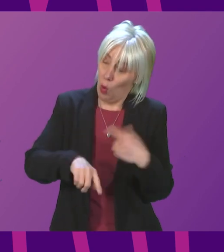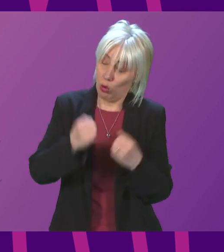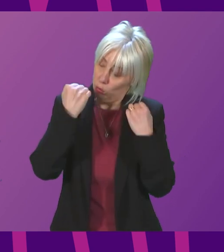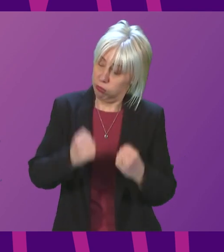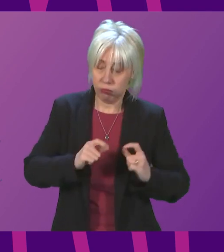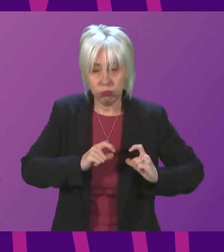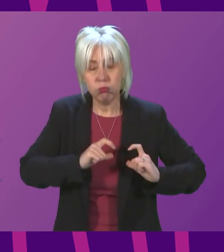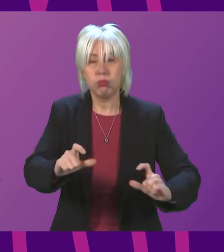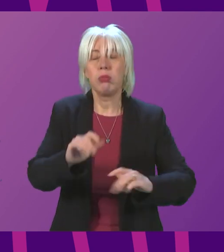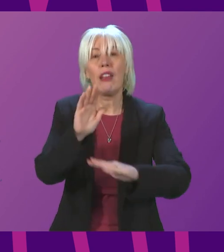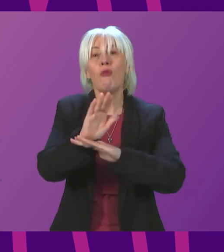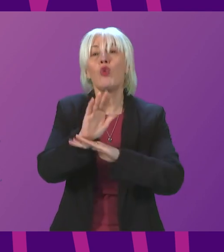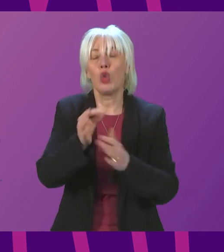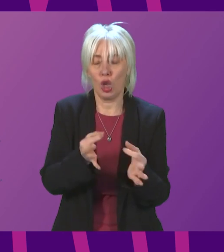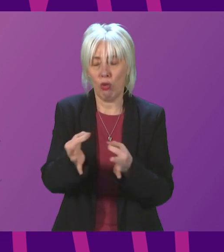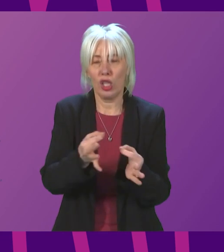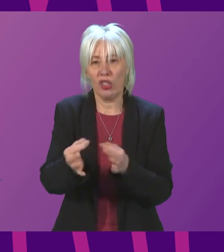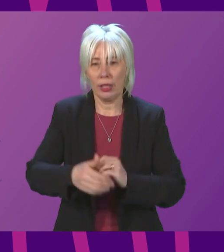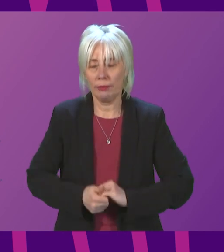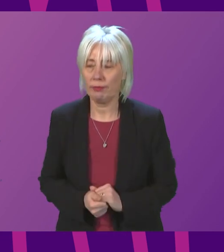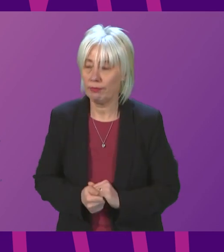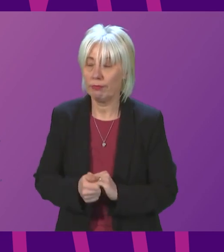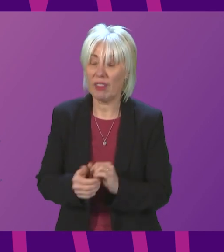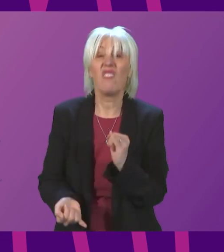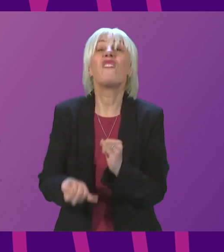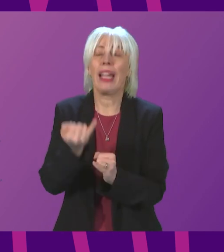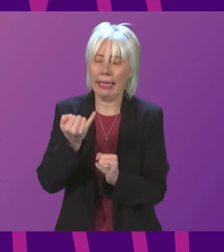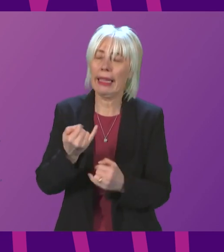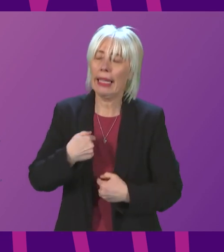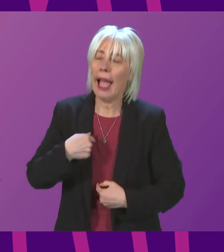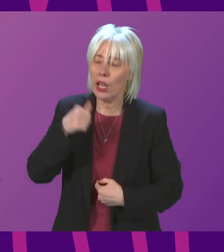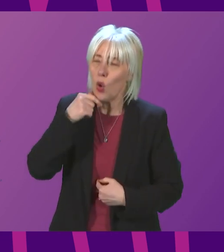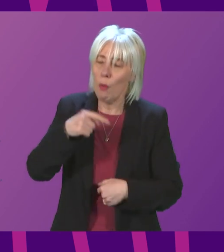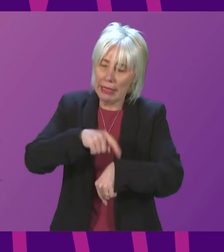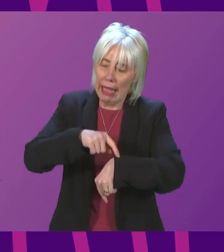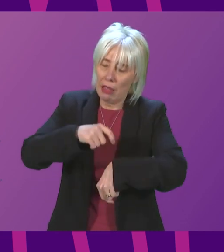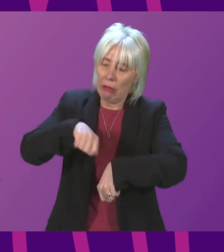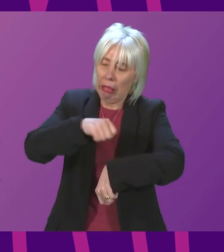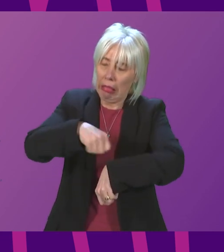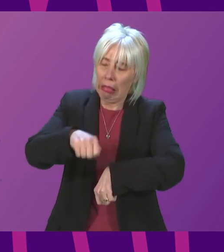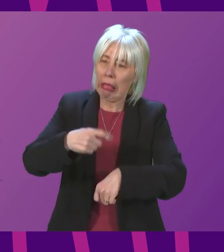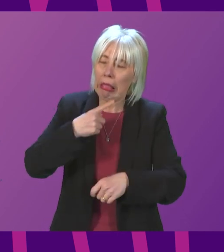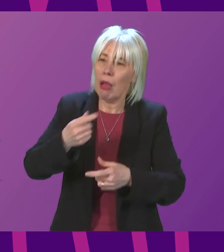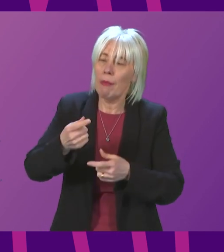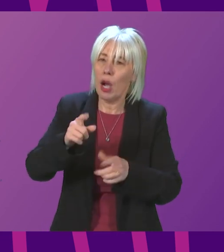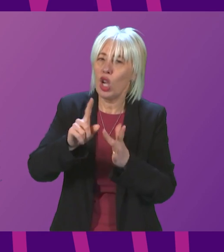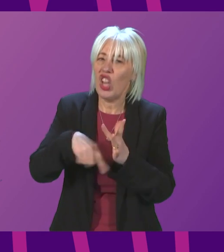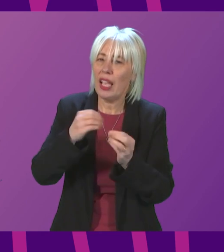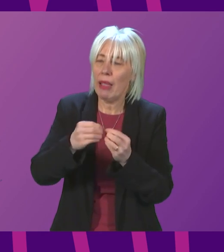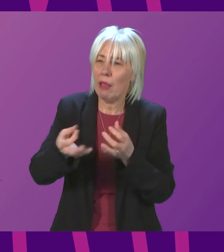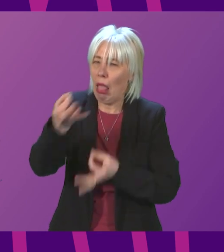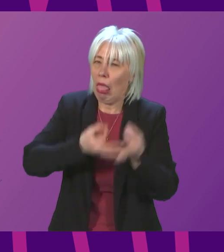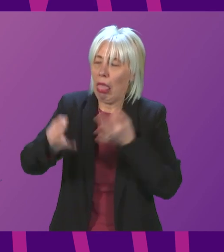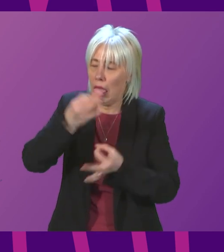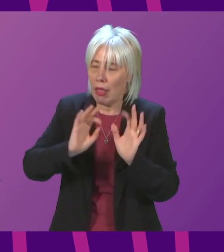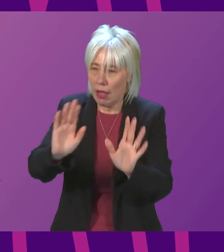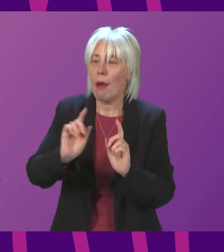future strategy. Now, finally, President Officer, because I know I've taken some time, but there was a lot of questions in Jackie Bailey's contribution.